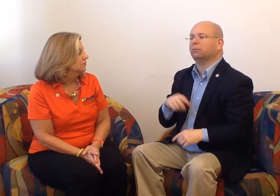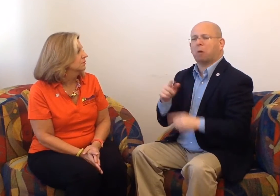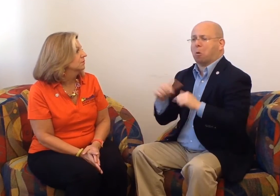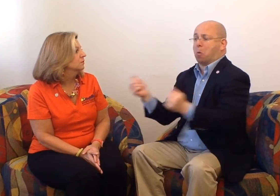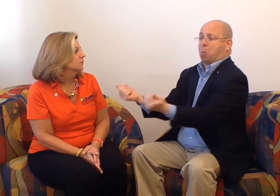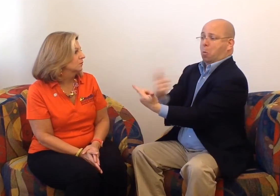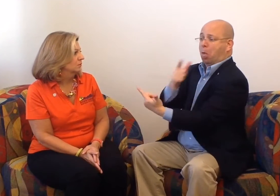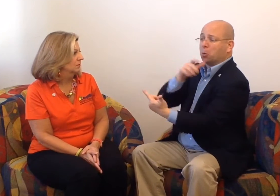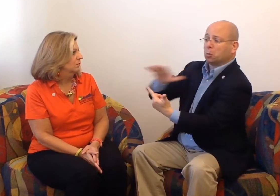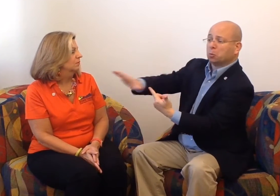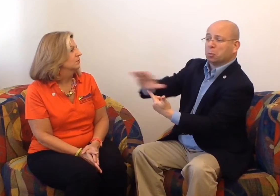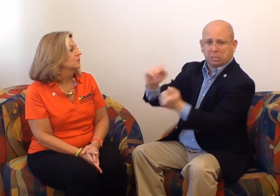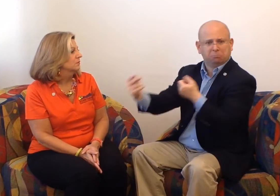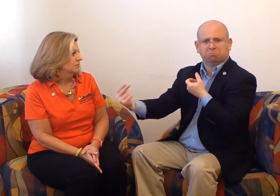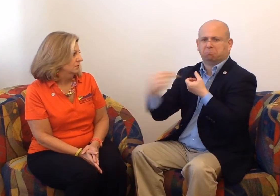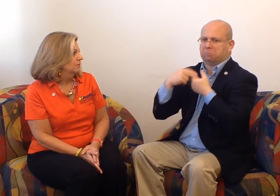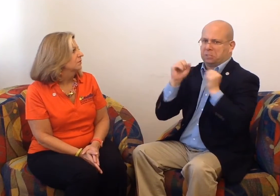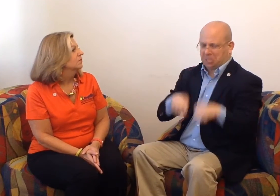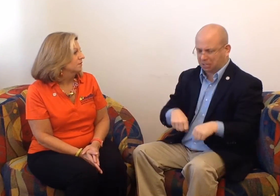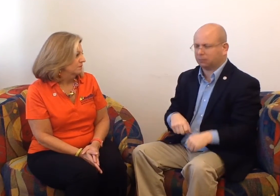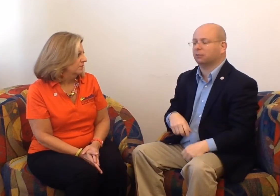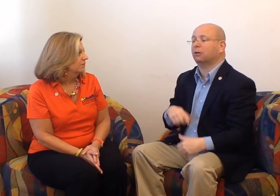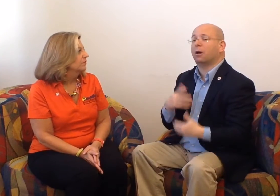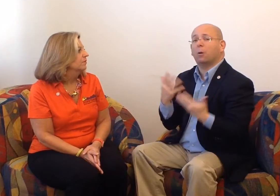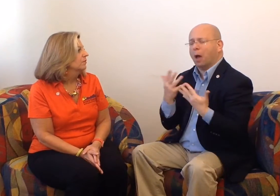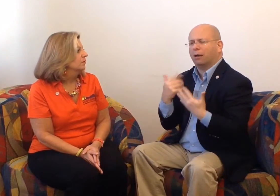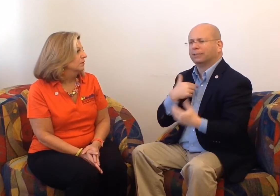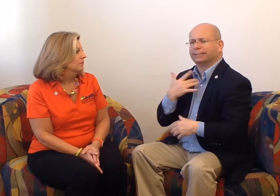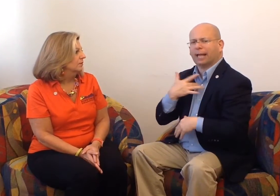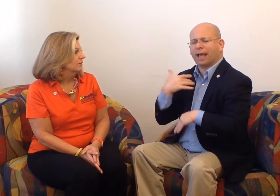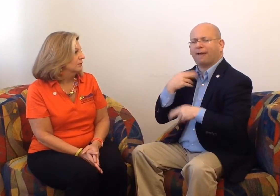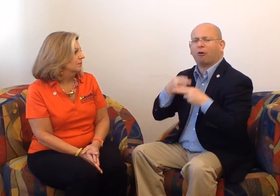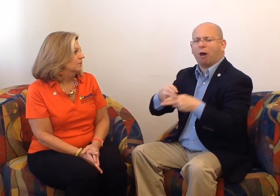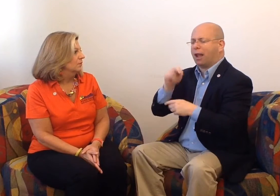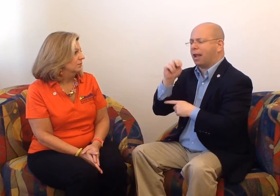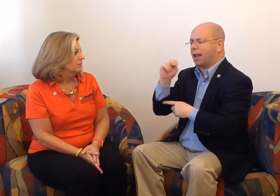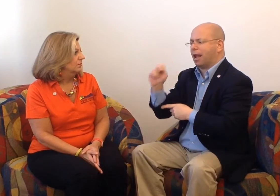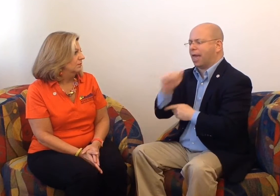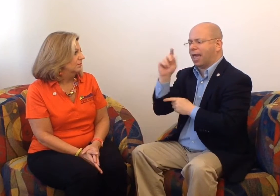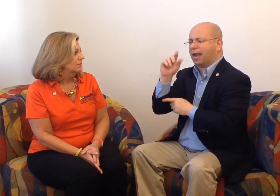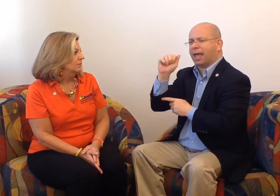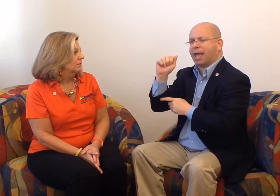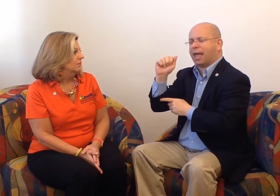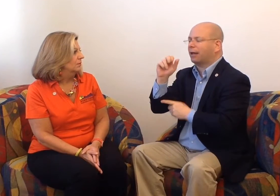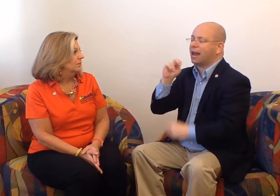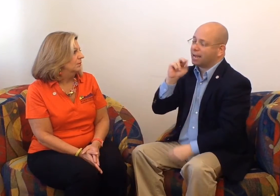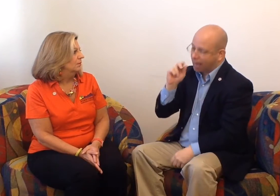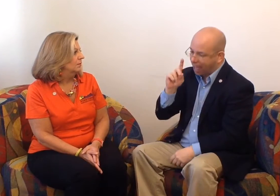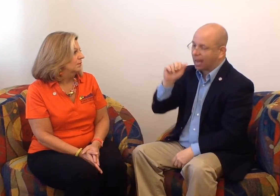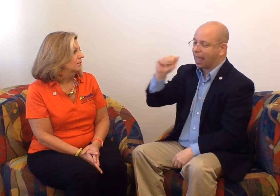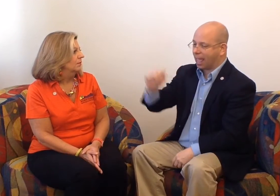nightly events that all participants are welcome to attend. We call these events NAD at Night.